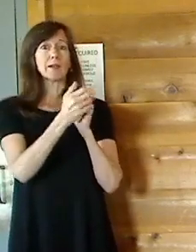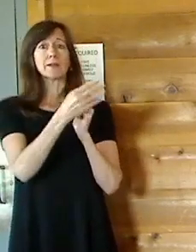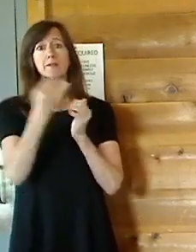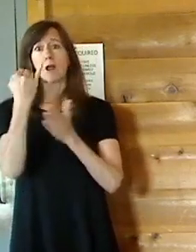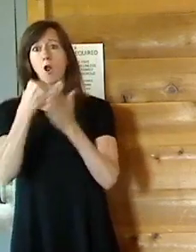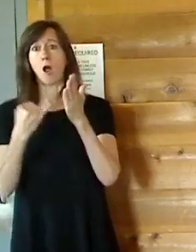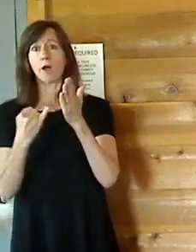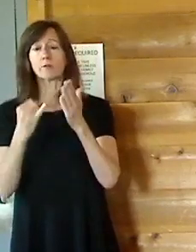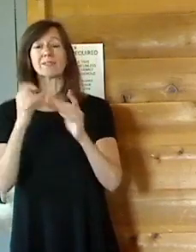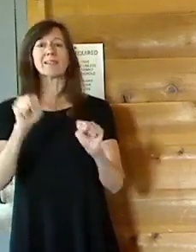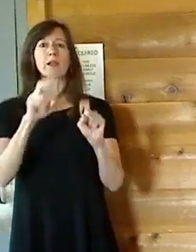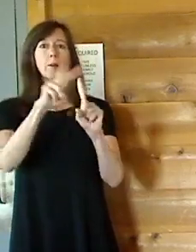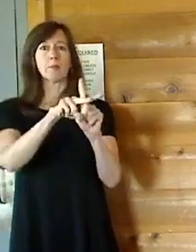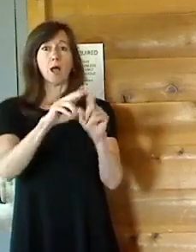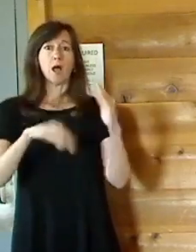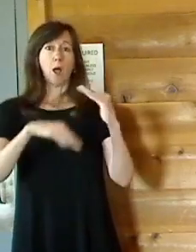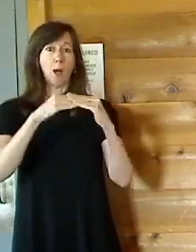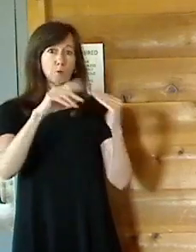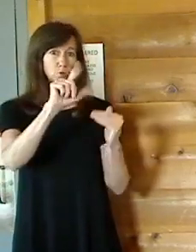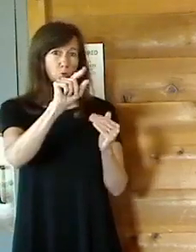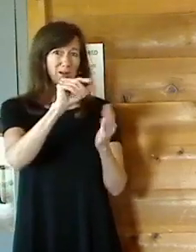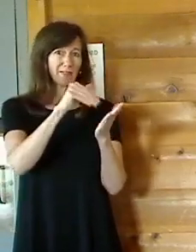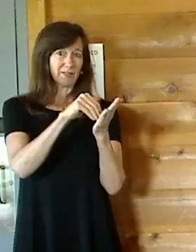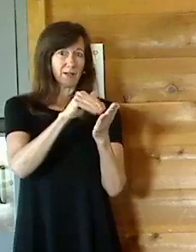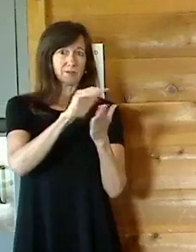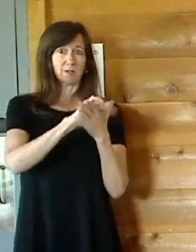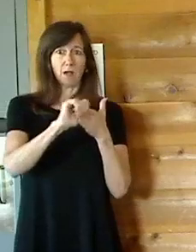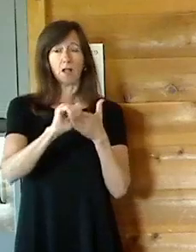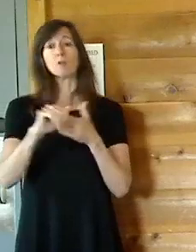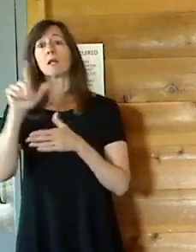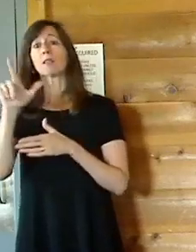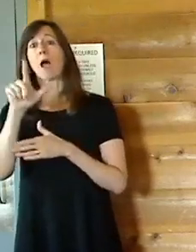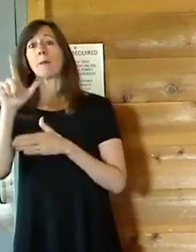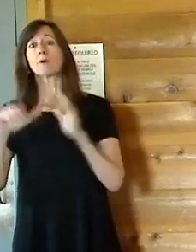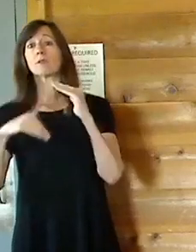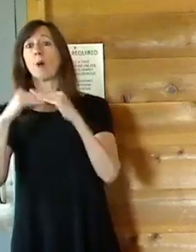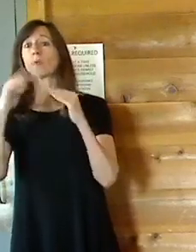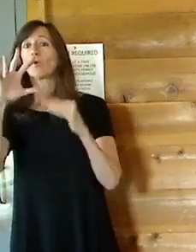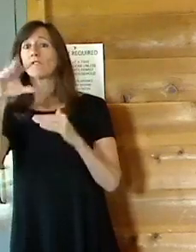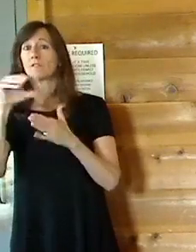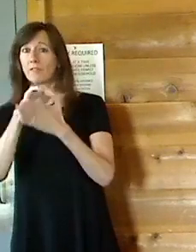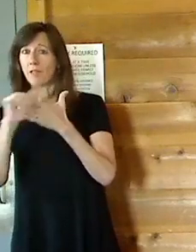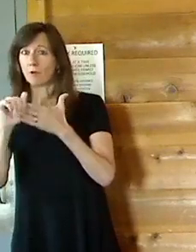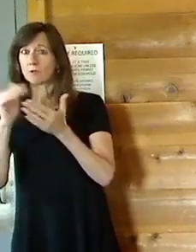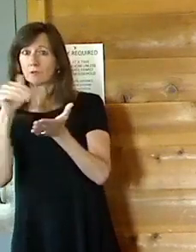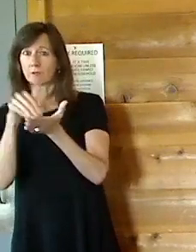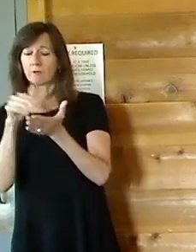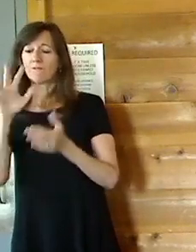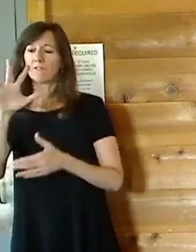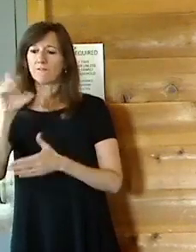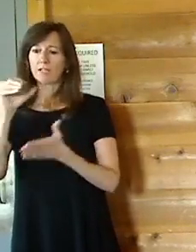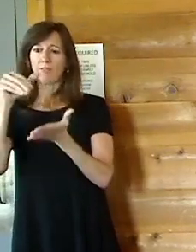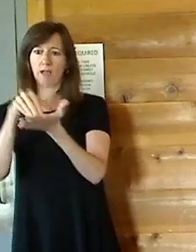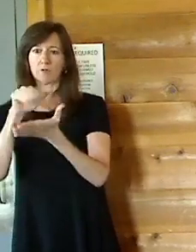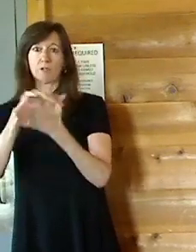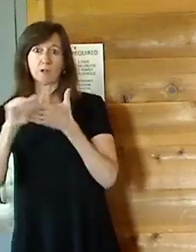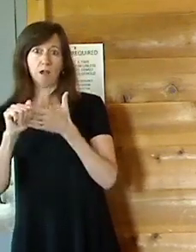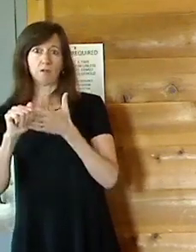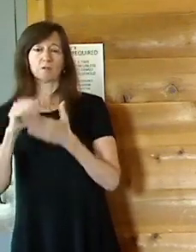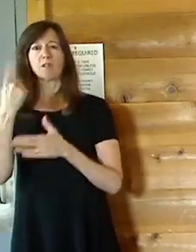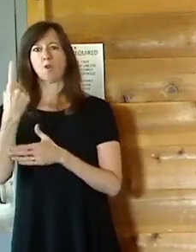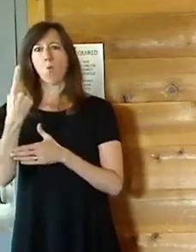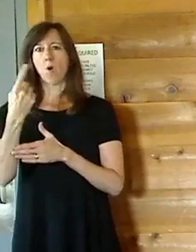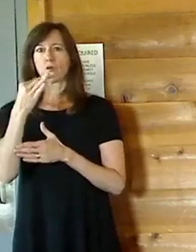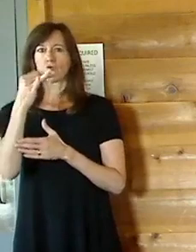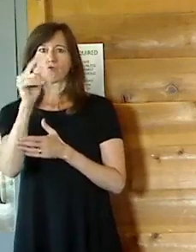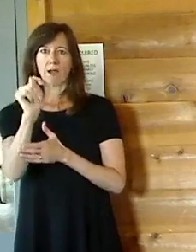$20,000. Libraries can apply for up to $50,000. Only one grant request per organization. We announce this as part